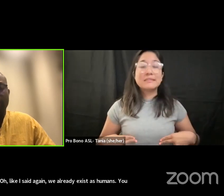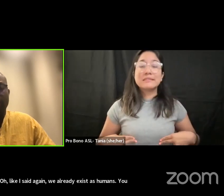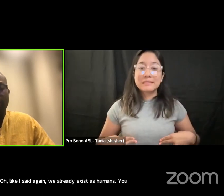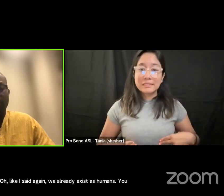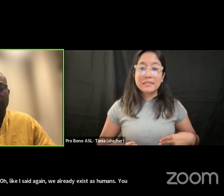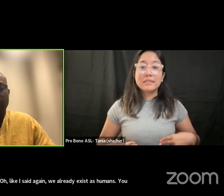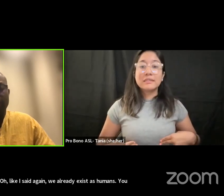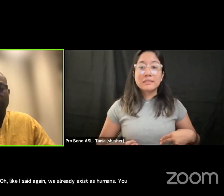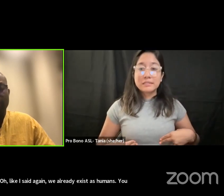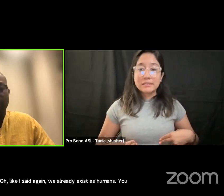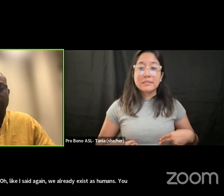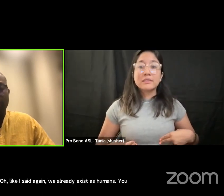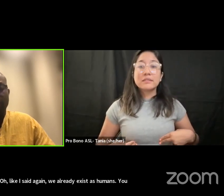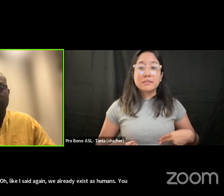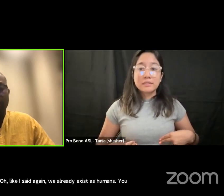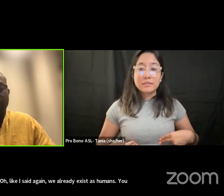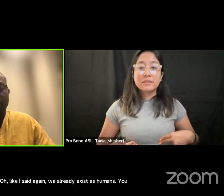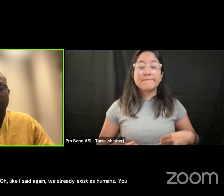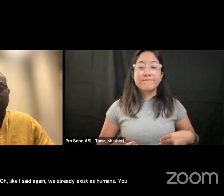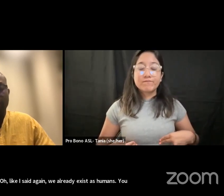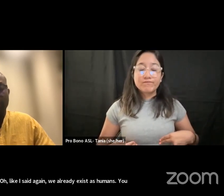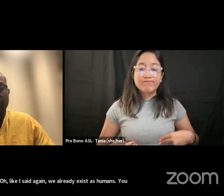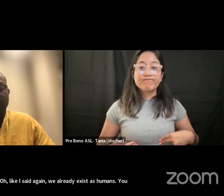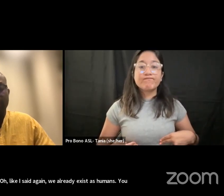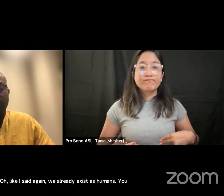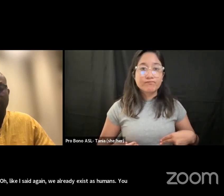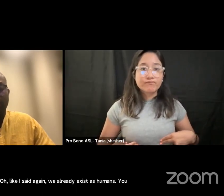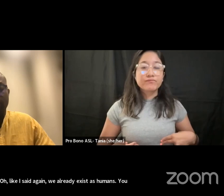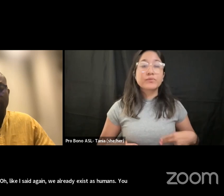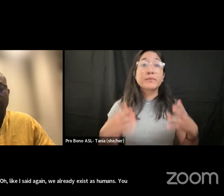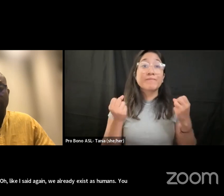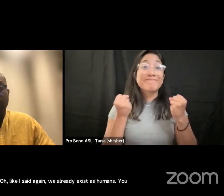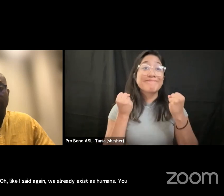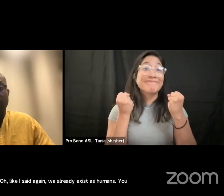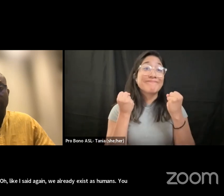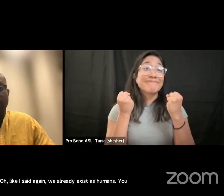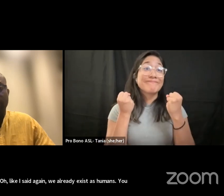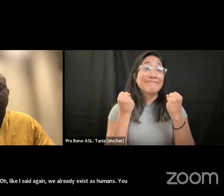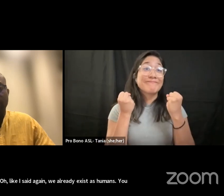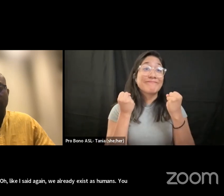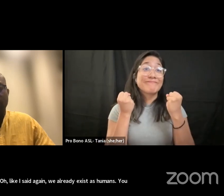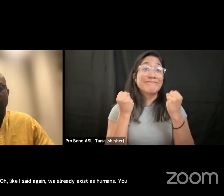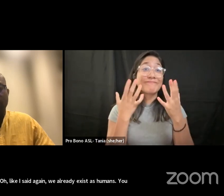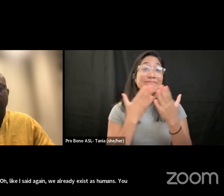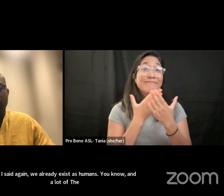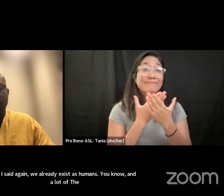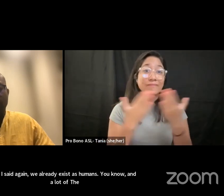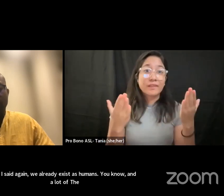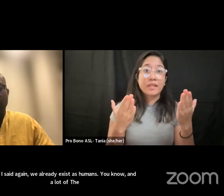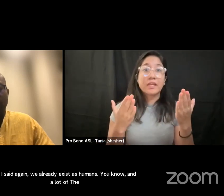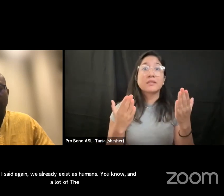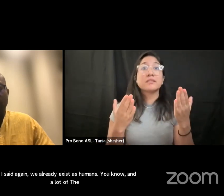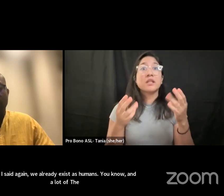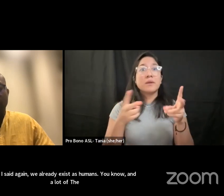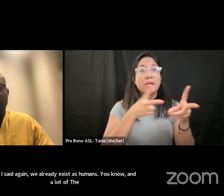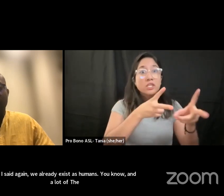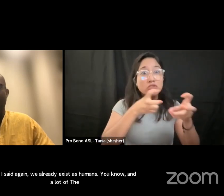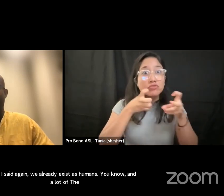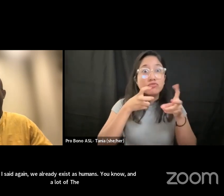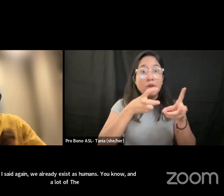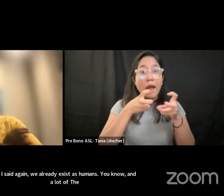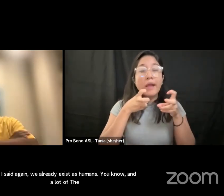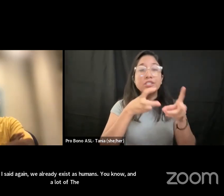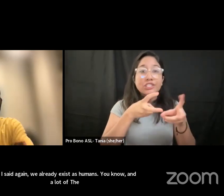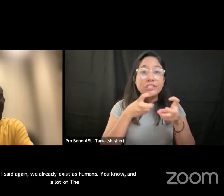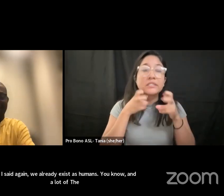and a lot of the things that are being extracted i'm going to play the devil's advocate